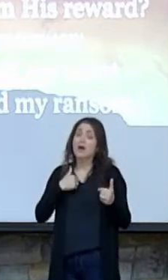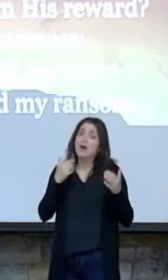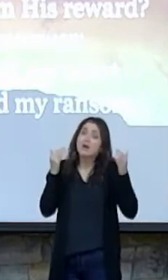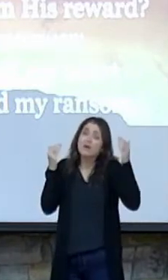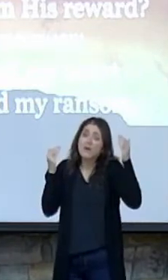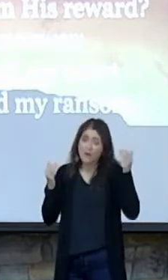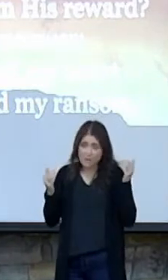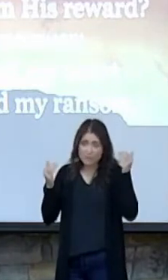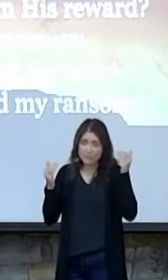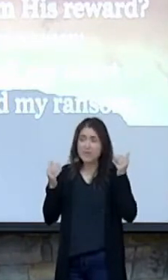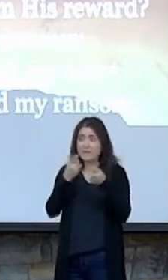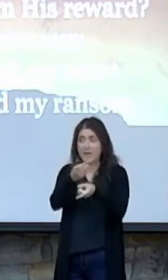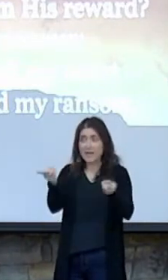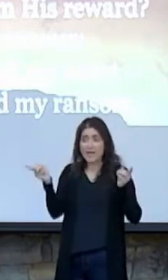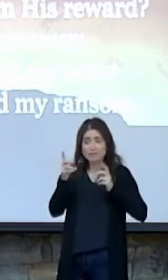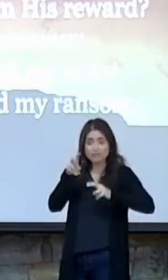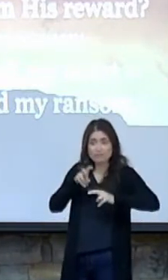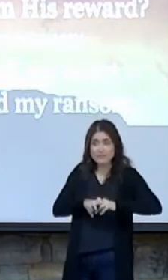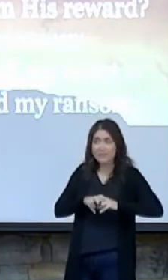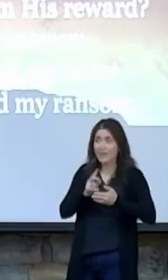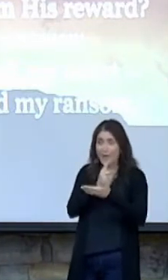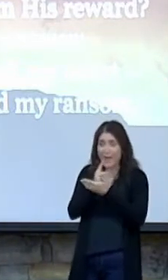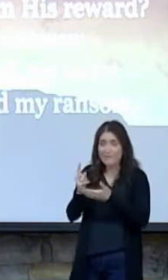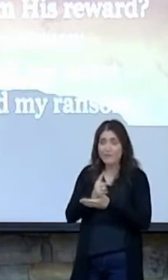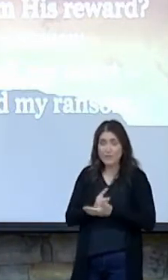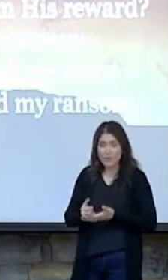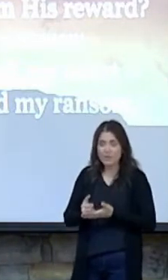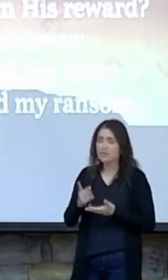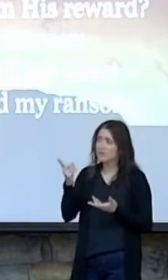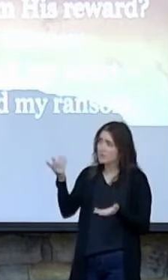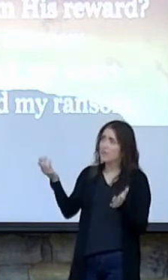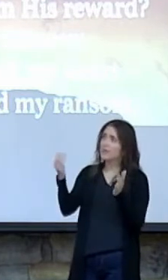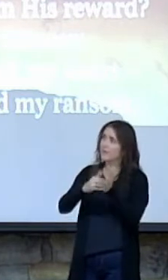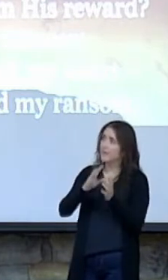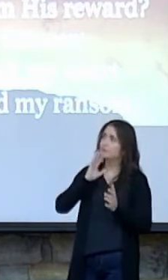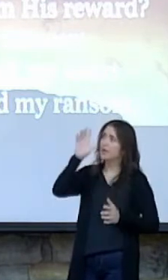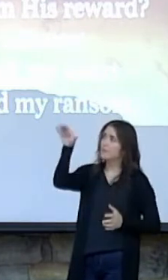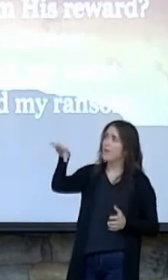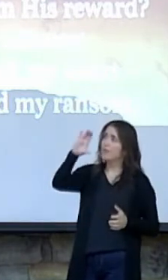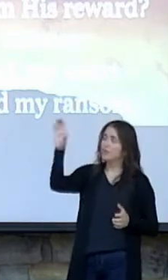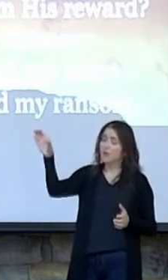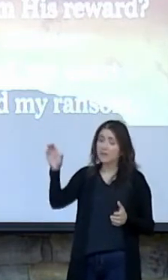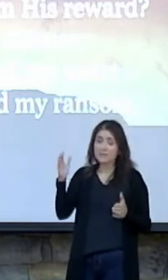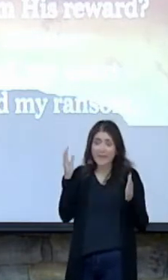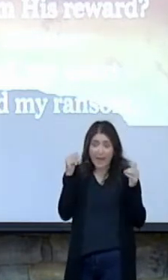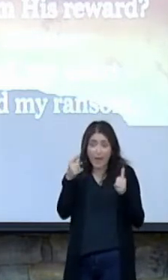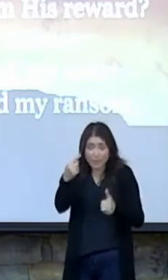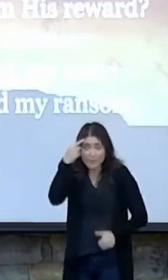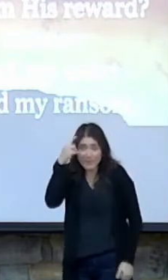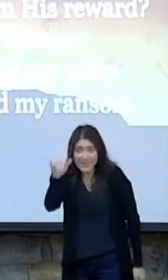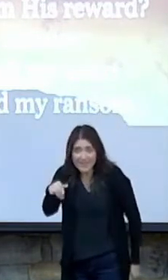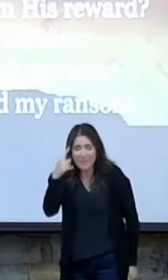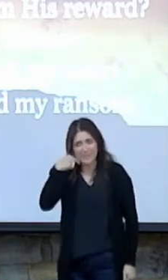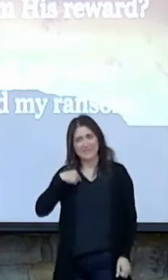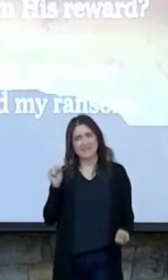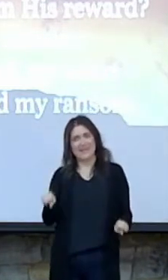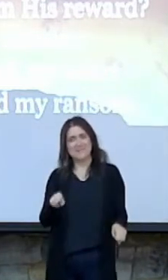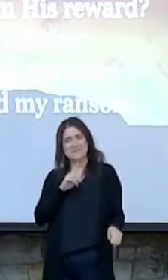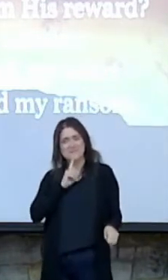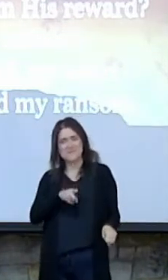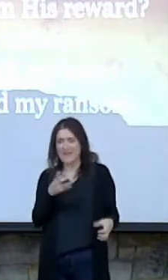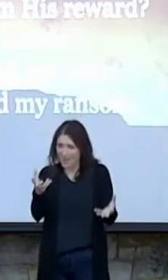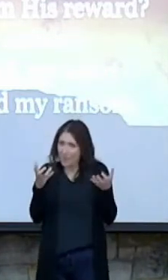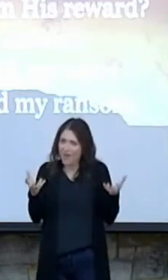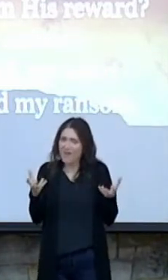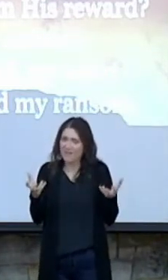that as you sit there every week you think he's talking about the cross again. I hope you think that because I am and I want to be.